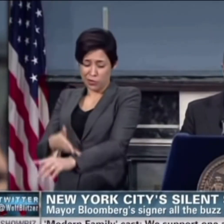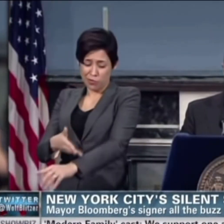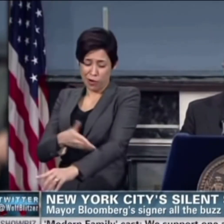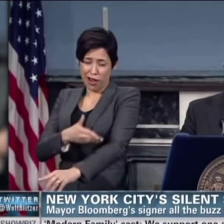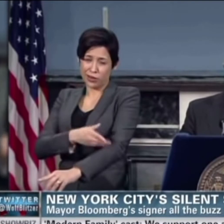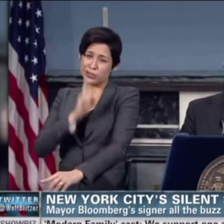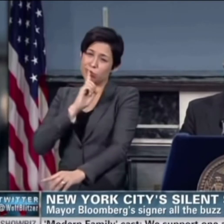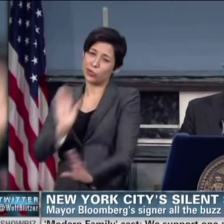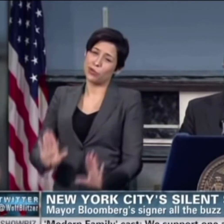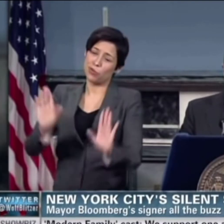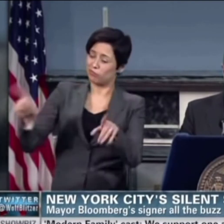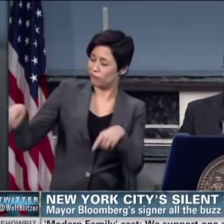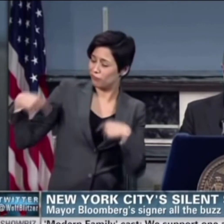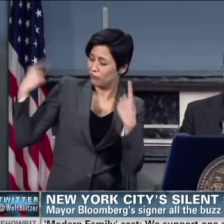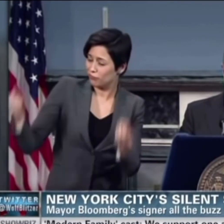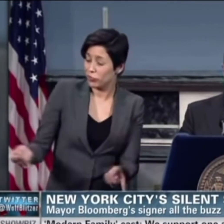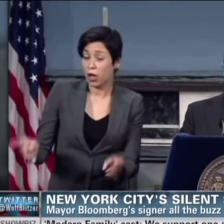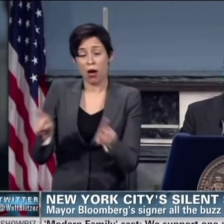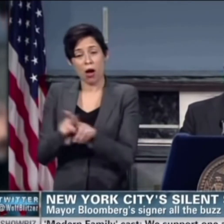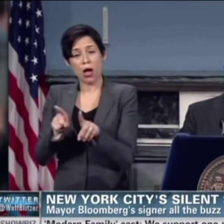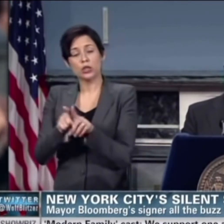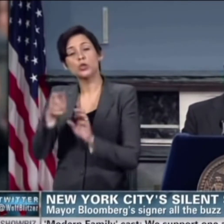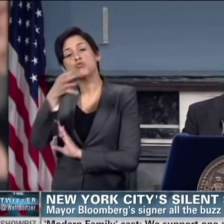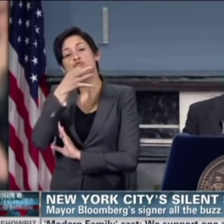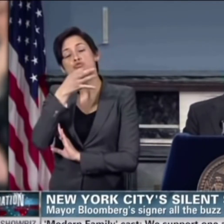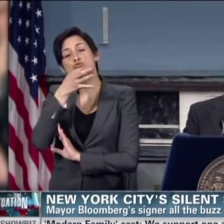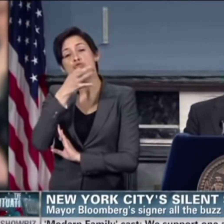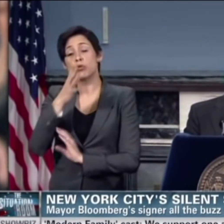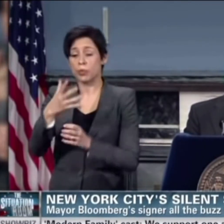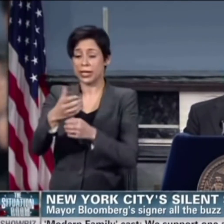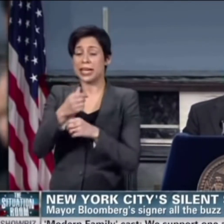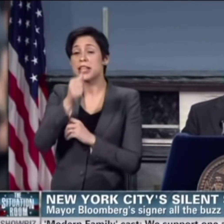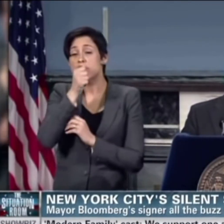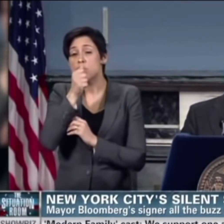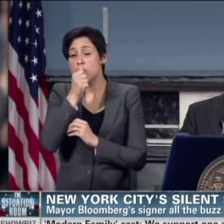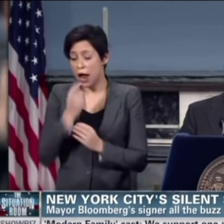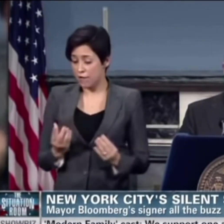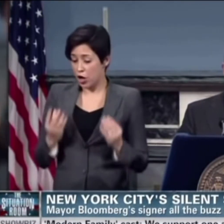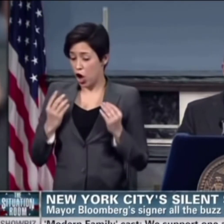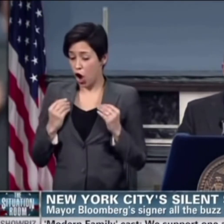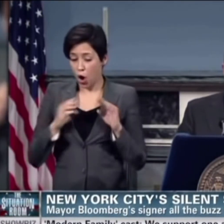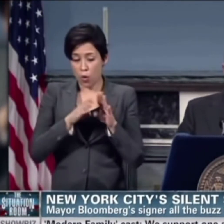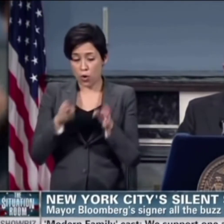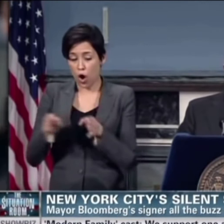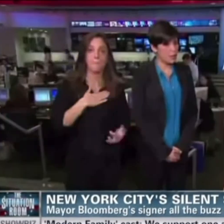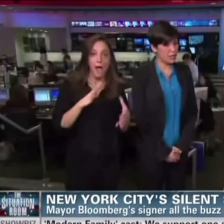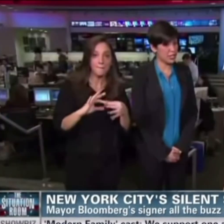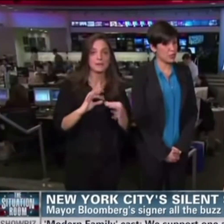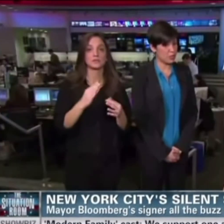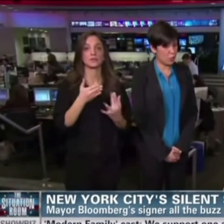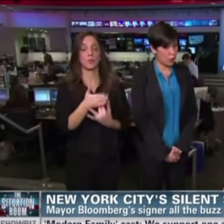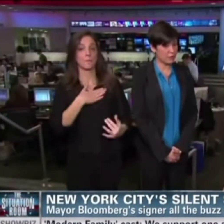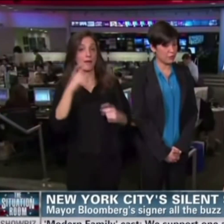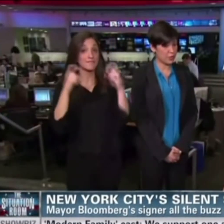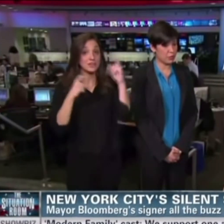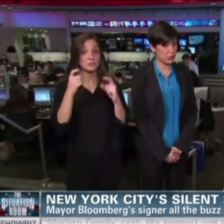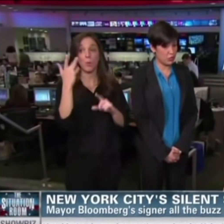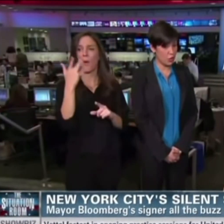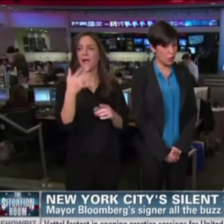His tone was very fierce and very strong, and I had to portray that through my message and my facial expressions because it was important for people to know